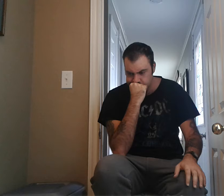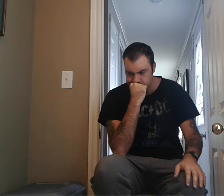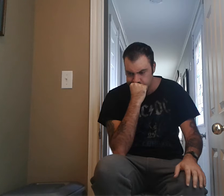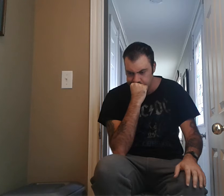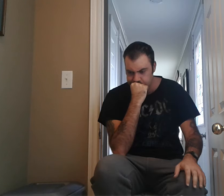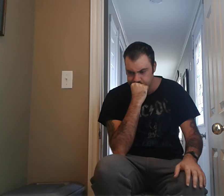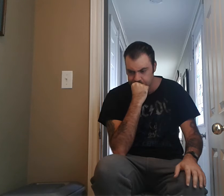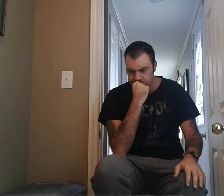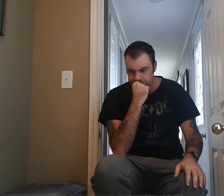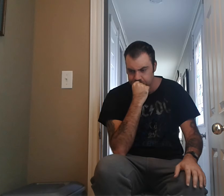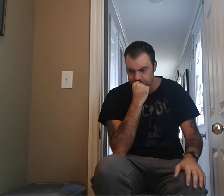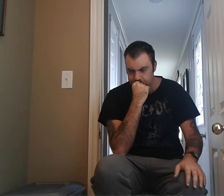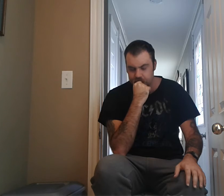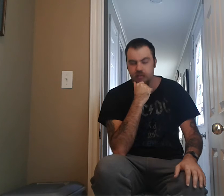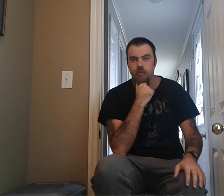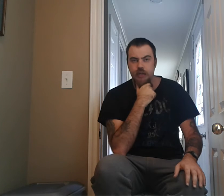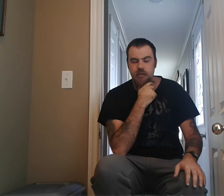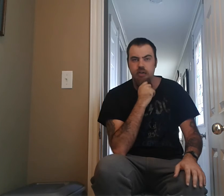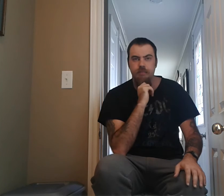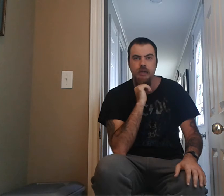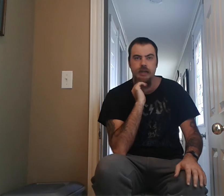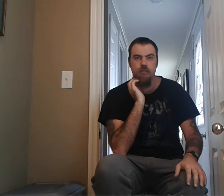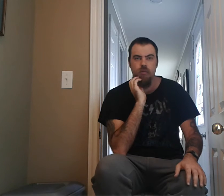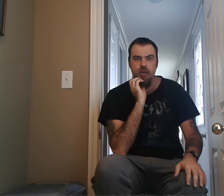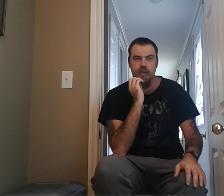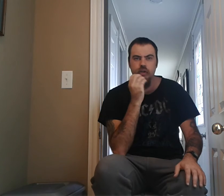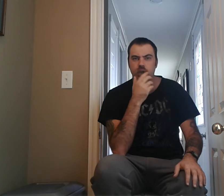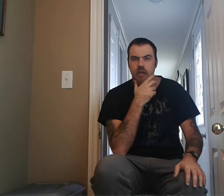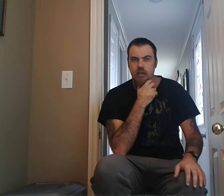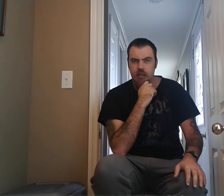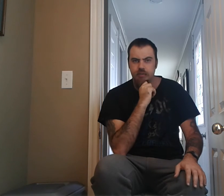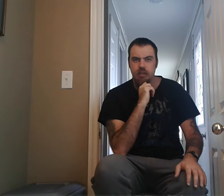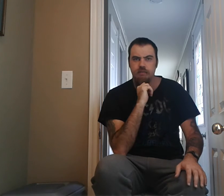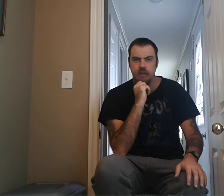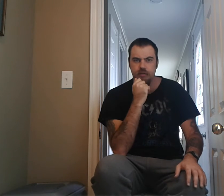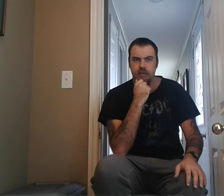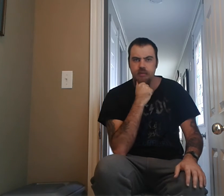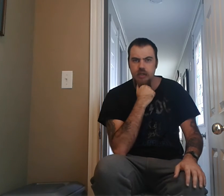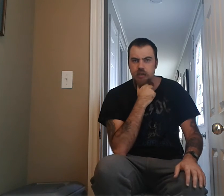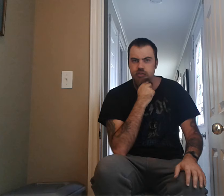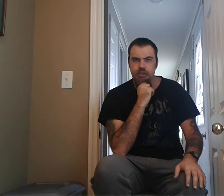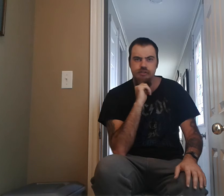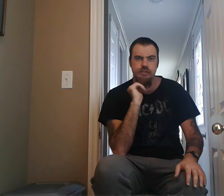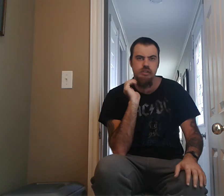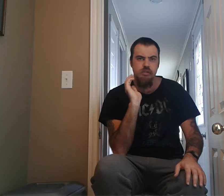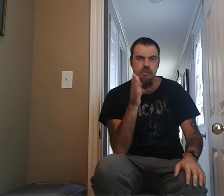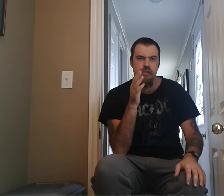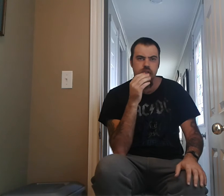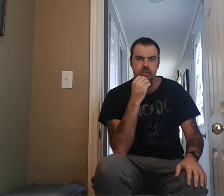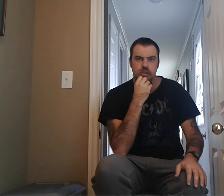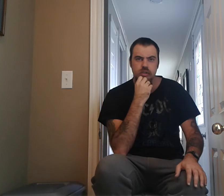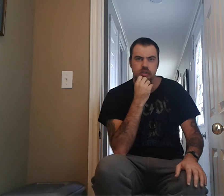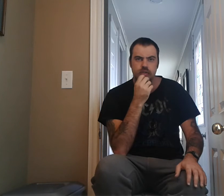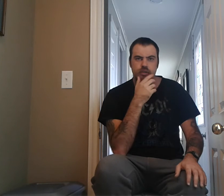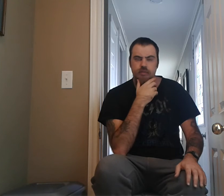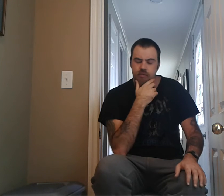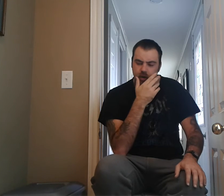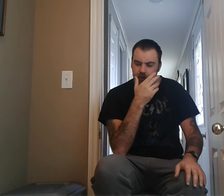it's just unbelievable, it's great, great playing, really good. You gotta see the music video just to, so you know what I mean,